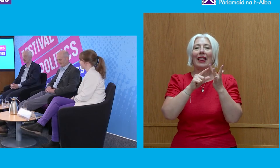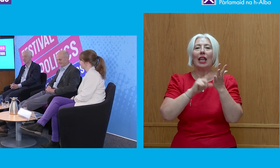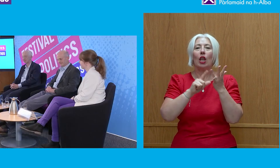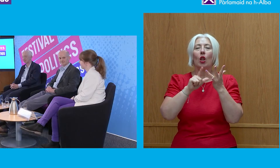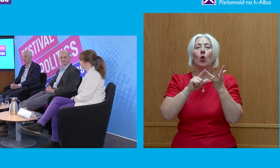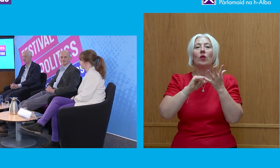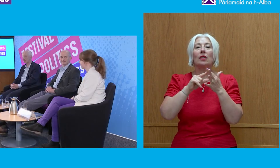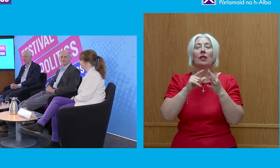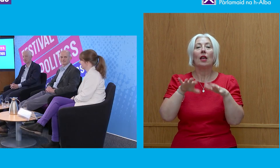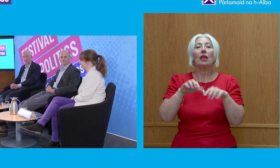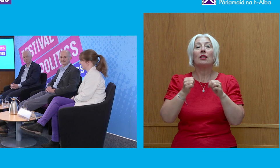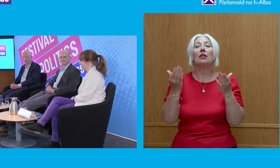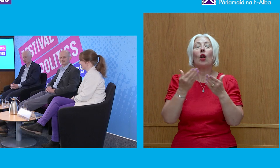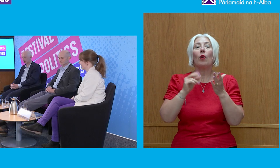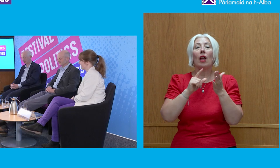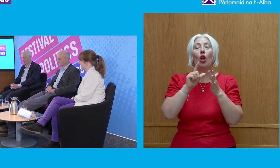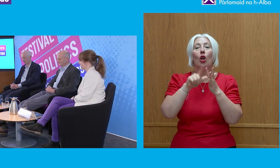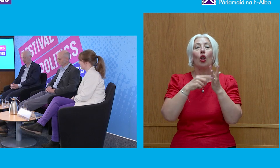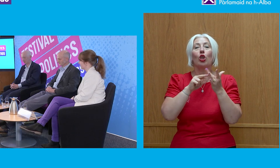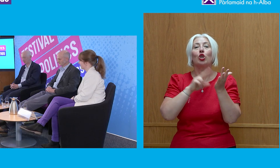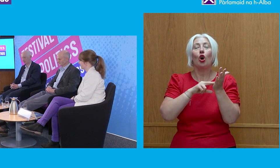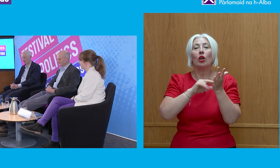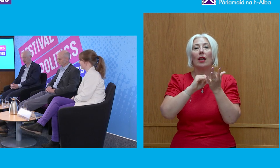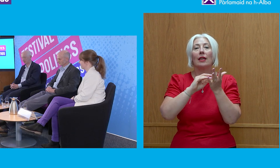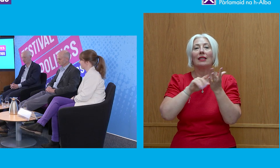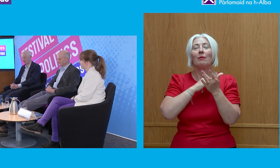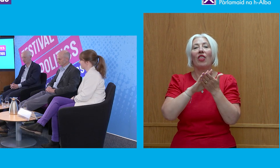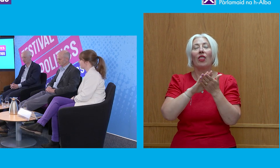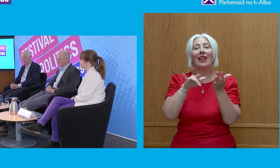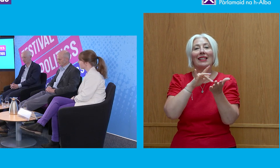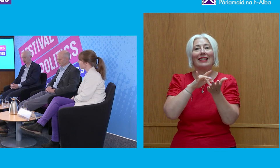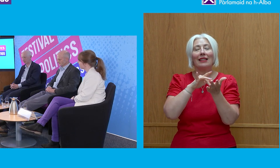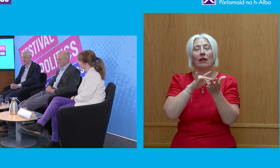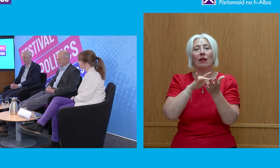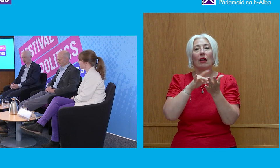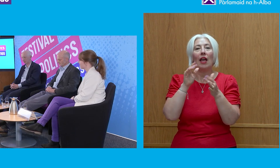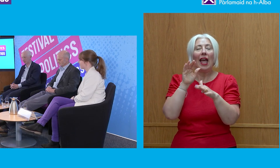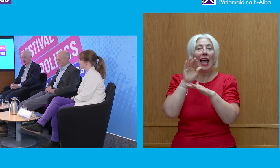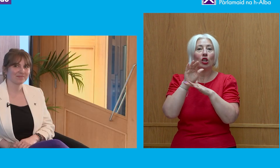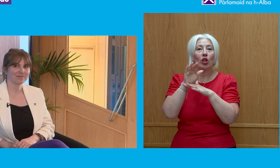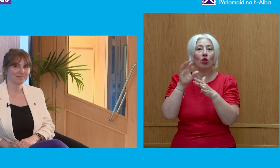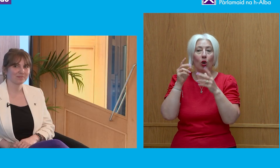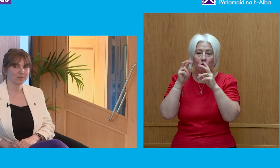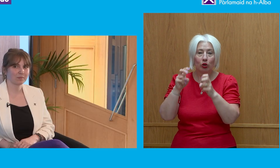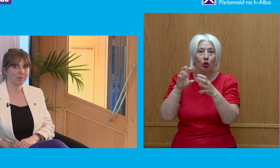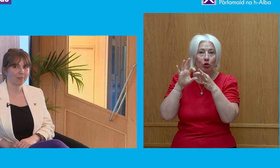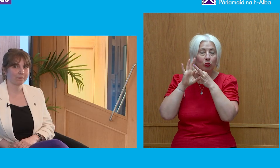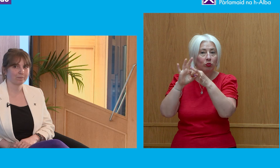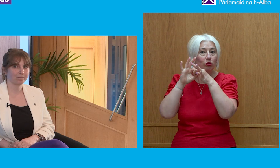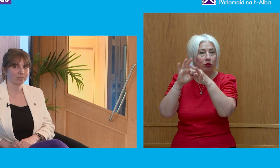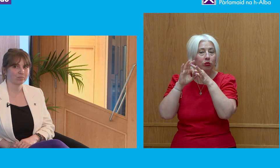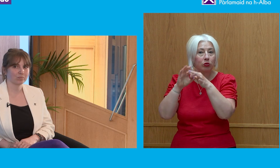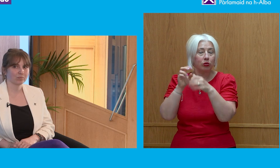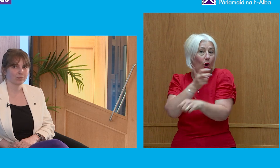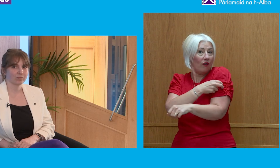with only a few months ago, and she is the Research and External Engagement Officer, and it's about empowering young